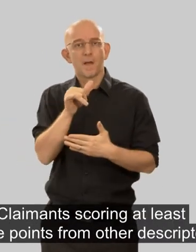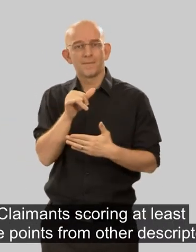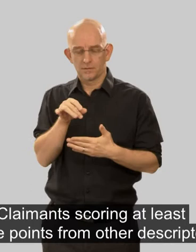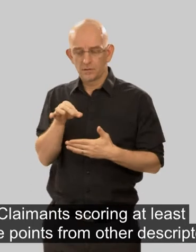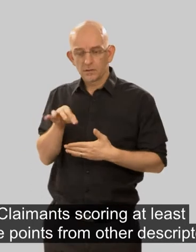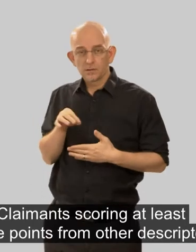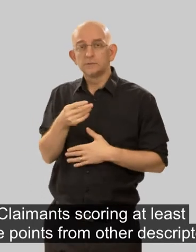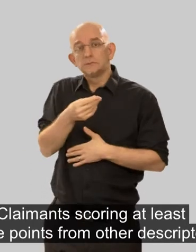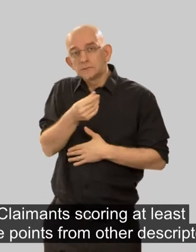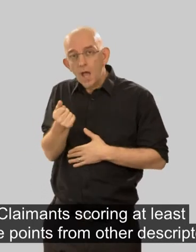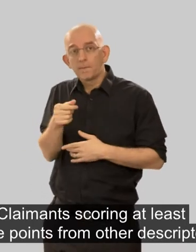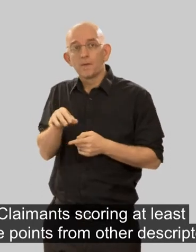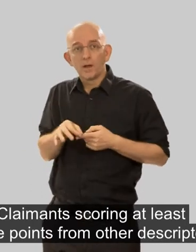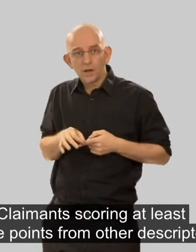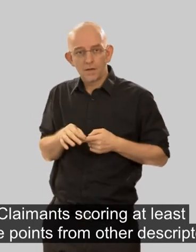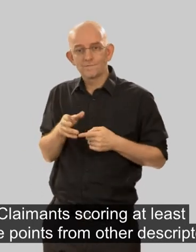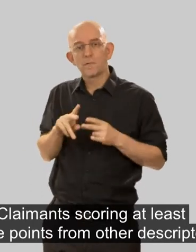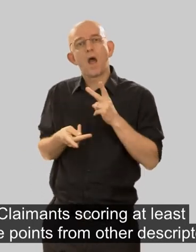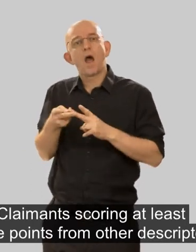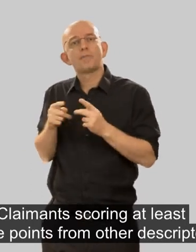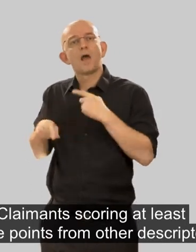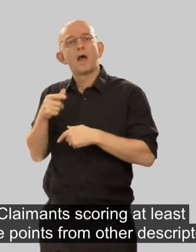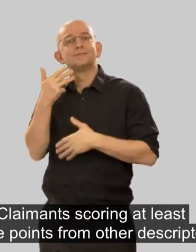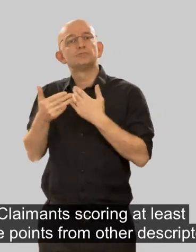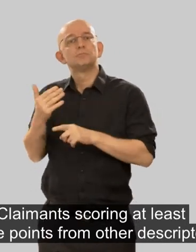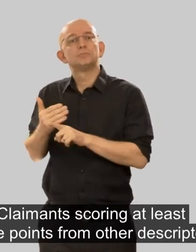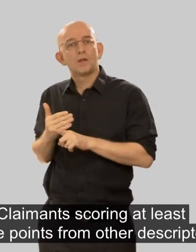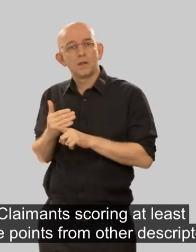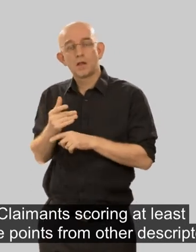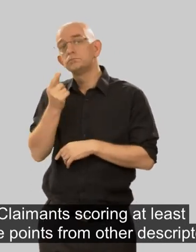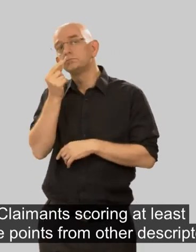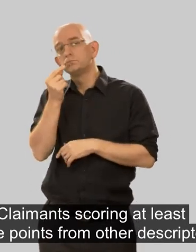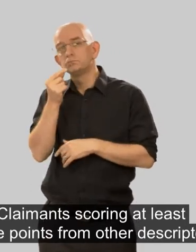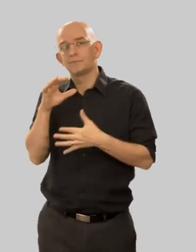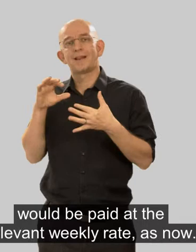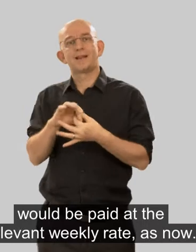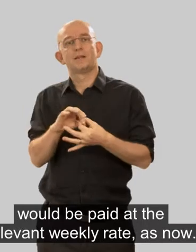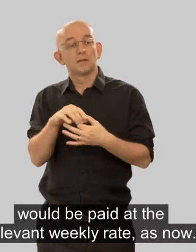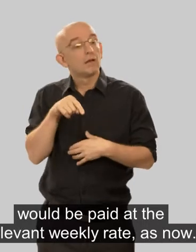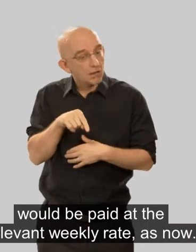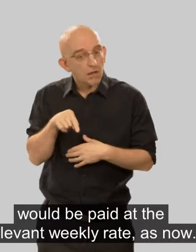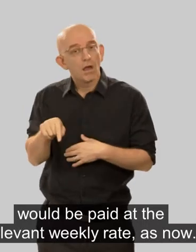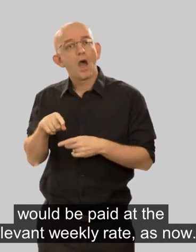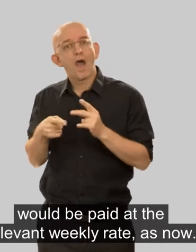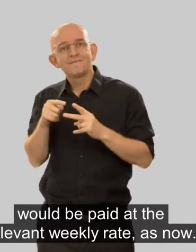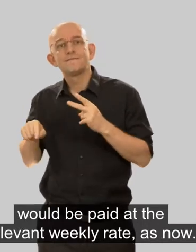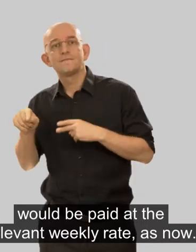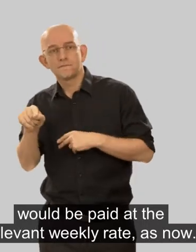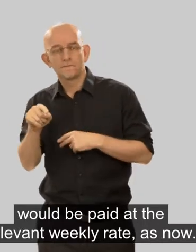Claimants scoring at least some points from other descriptors would be paid at the relevant weekly